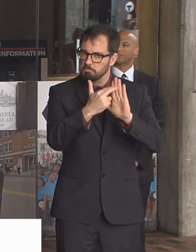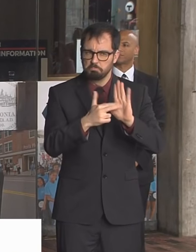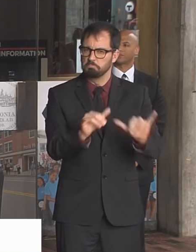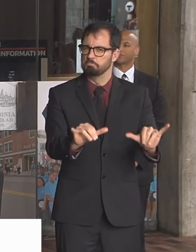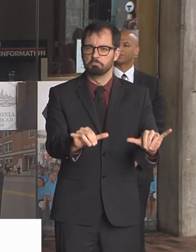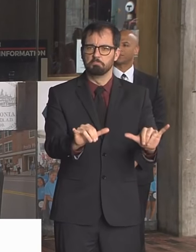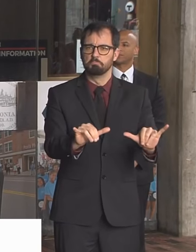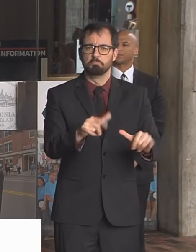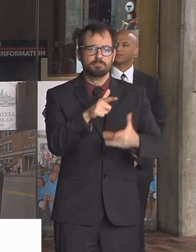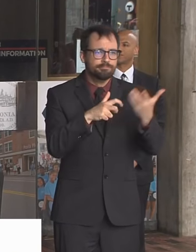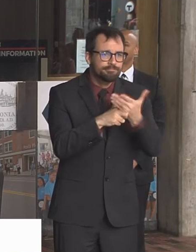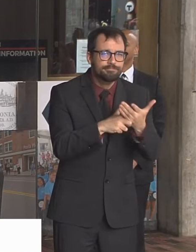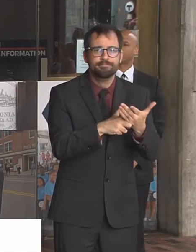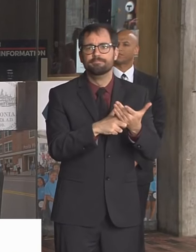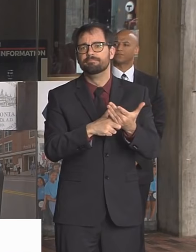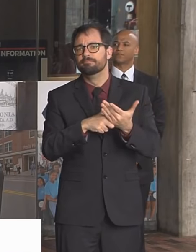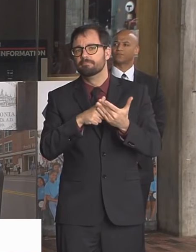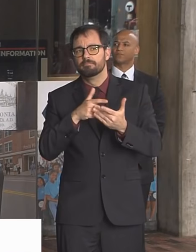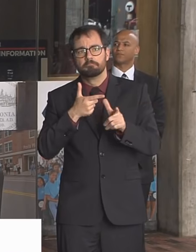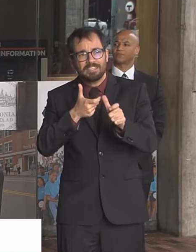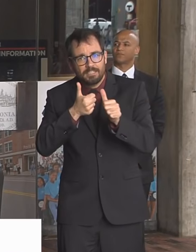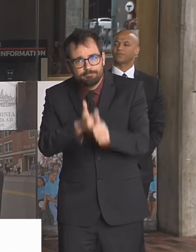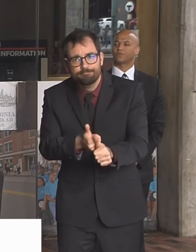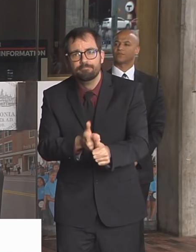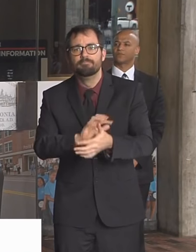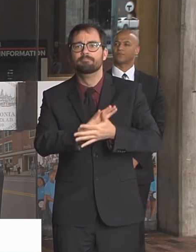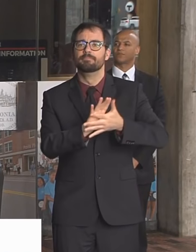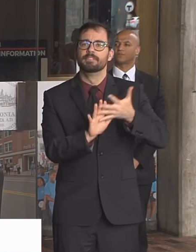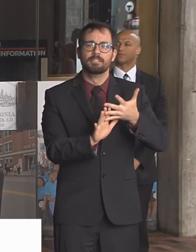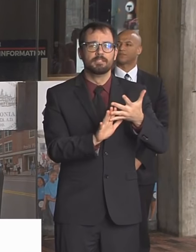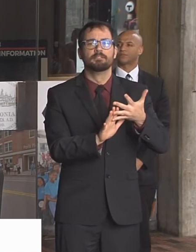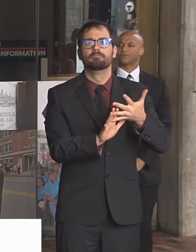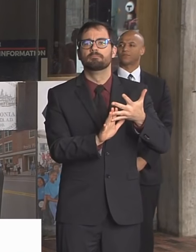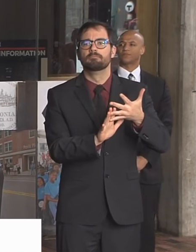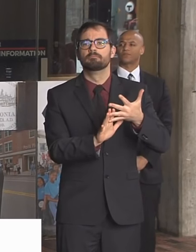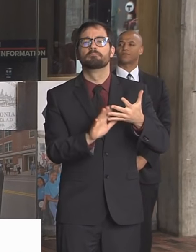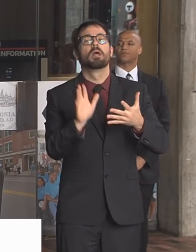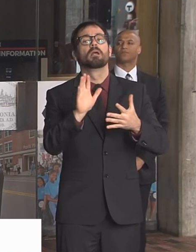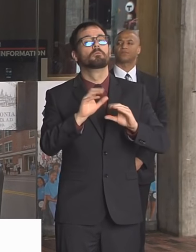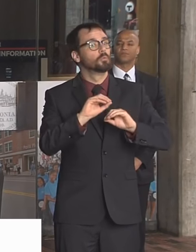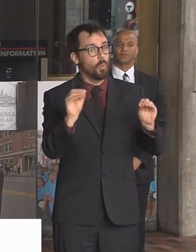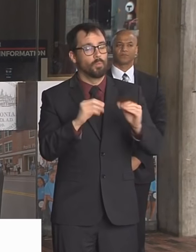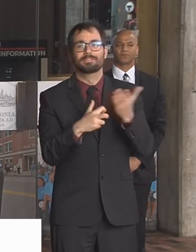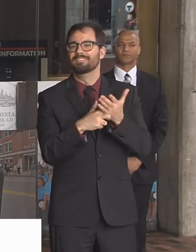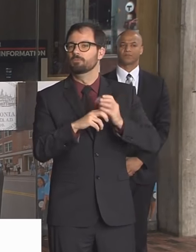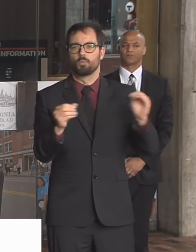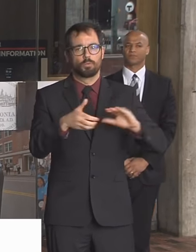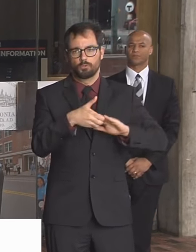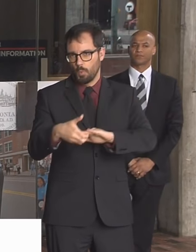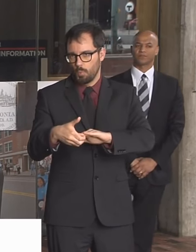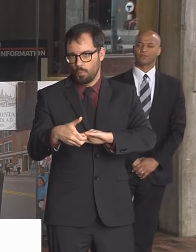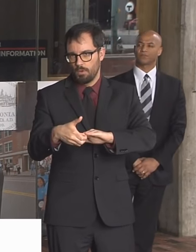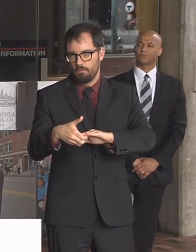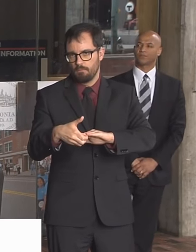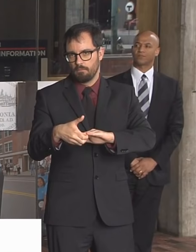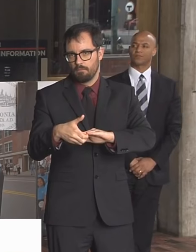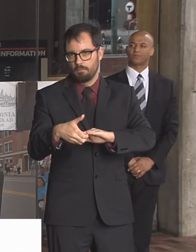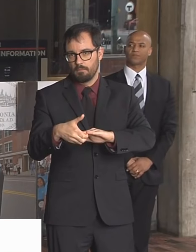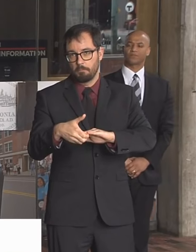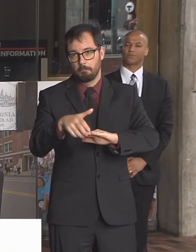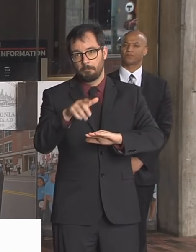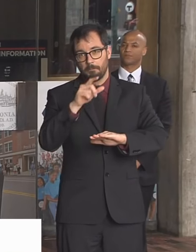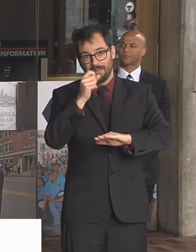will not be ticketing and towing. But we are enforcing traffic enforcement for several reasons.